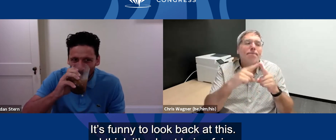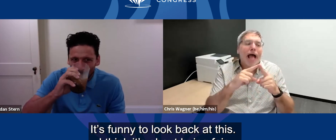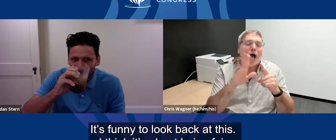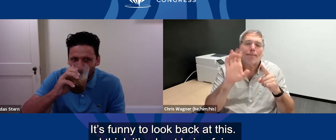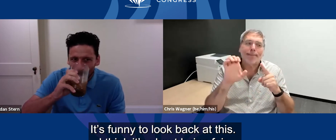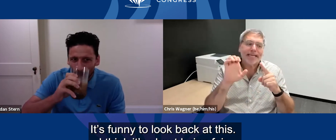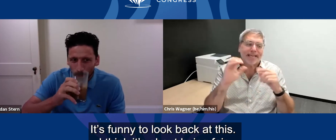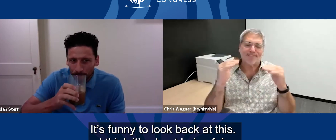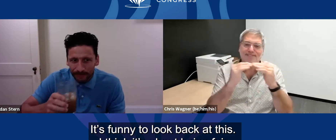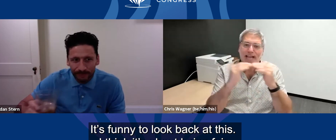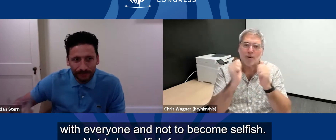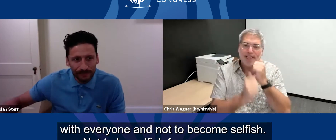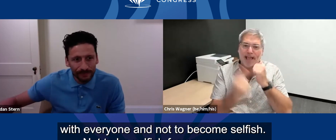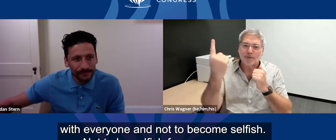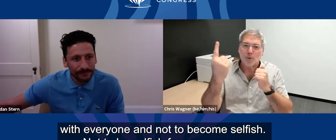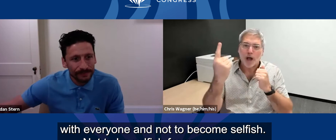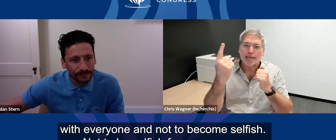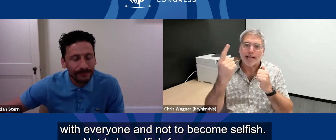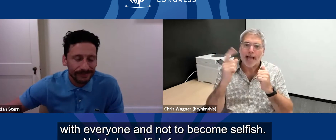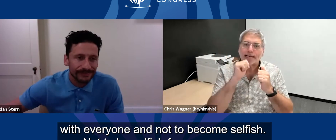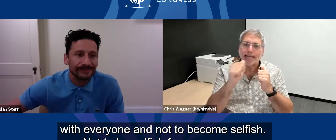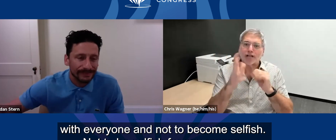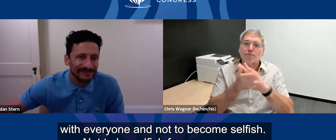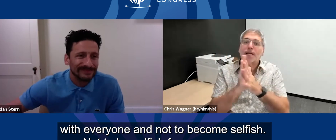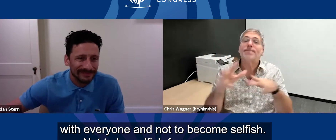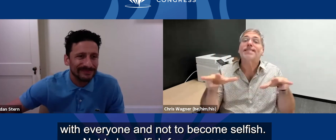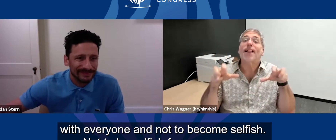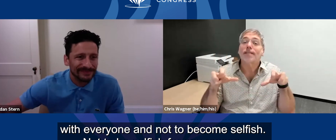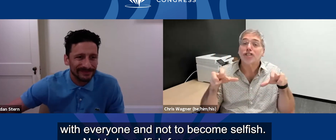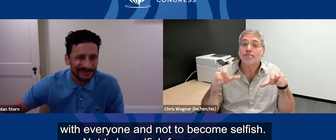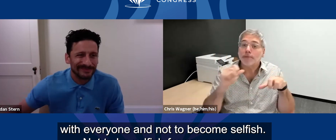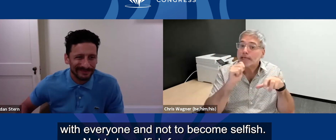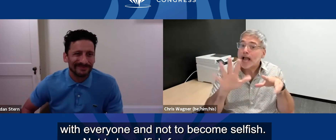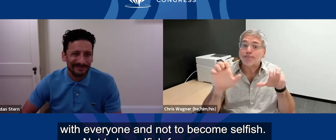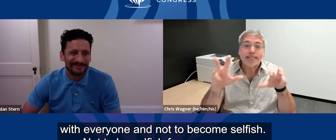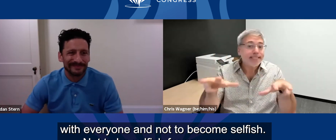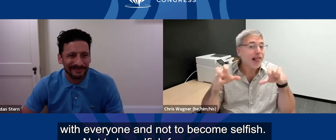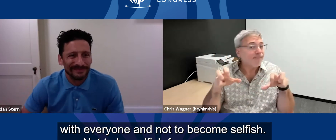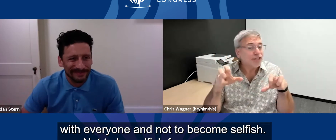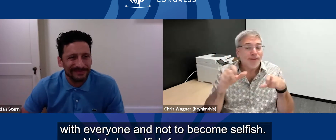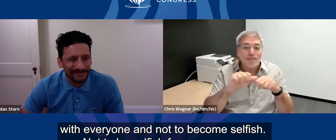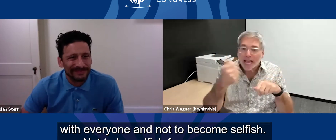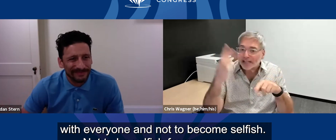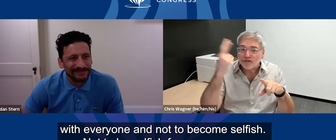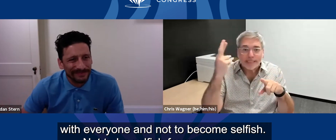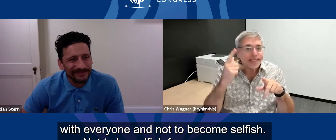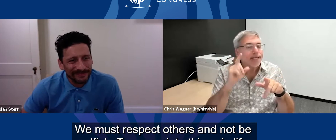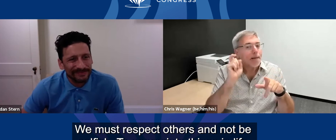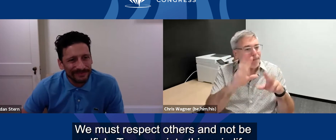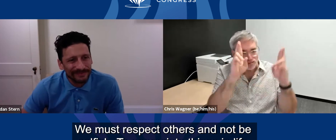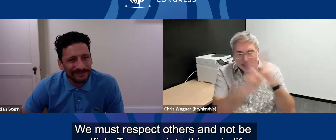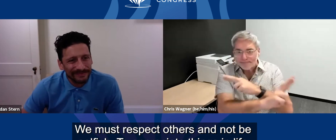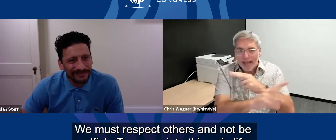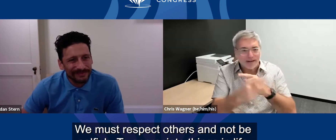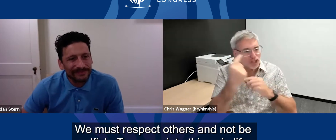being fair with everyone and not to become selfish. Not to be selfish for any reason. We must